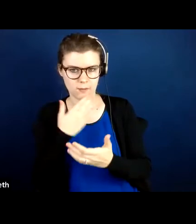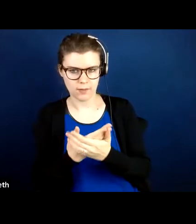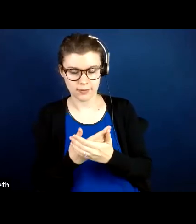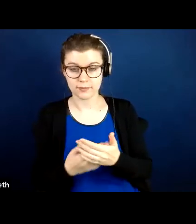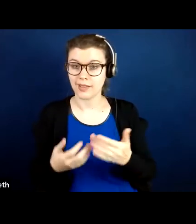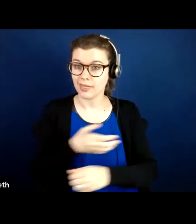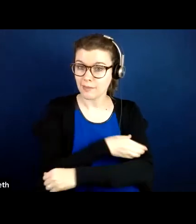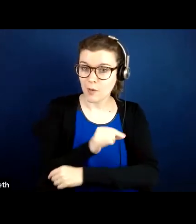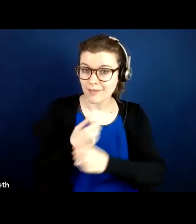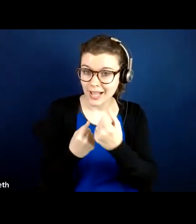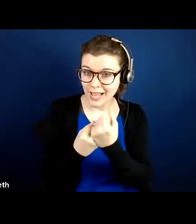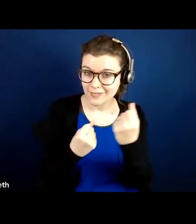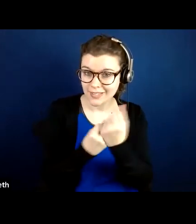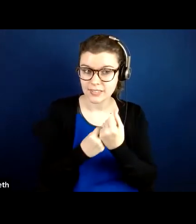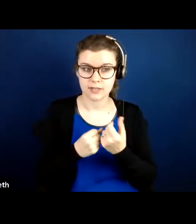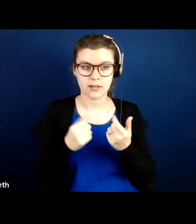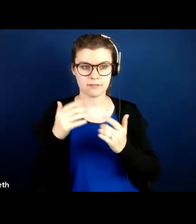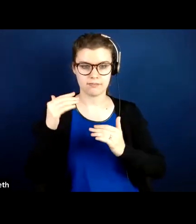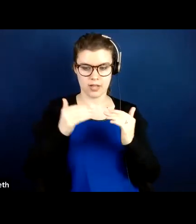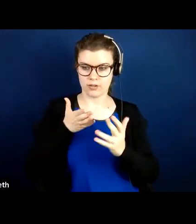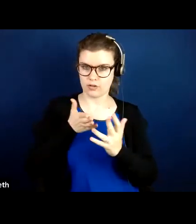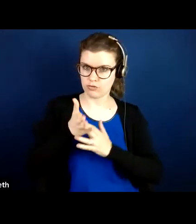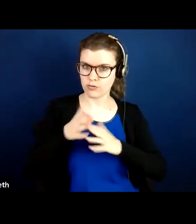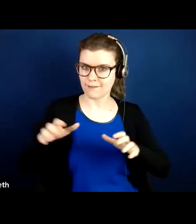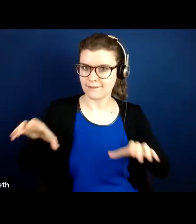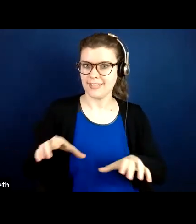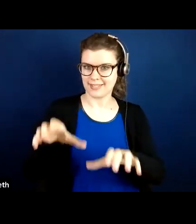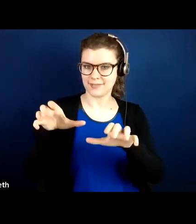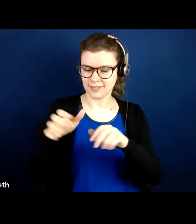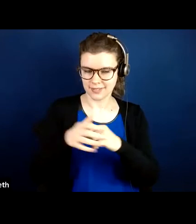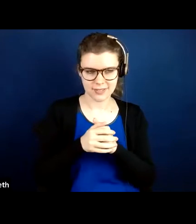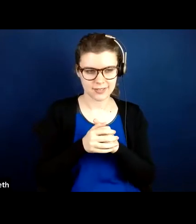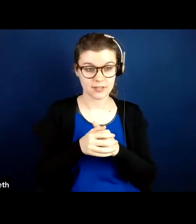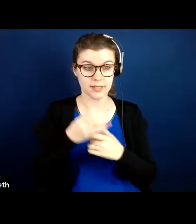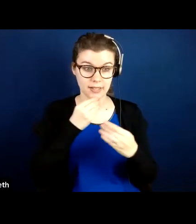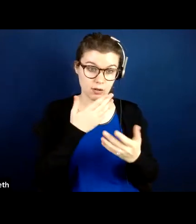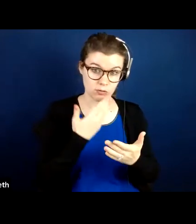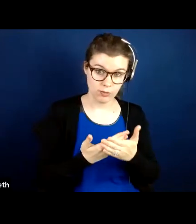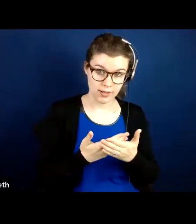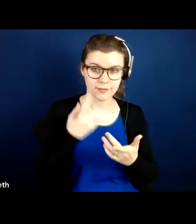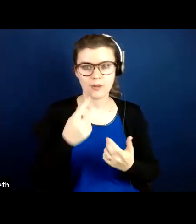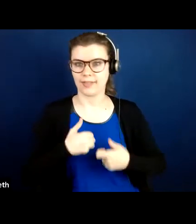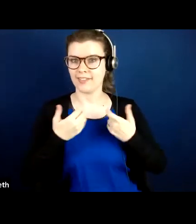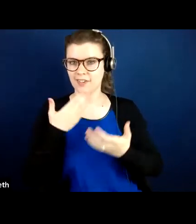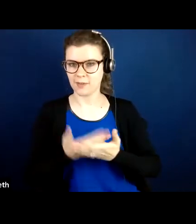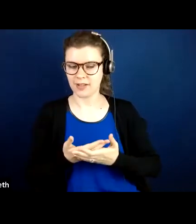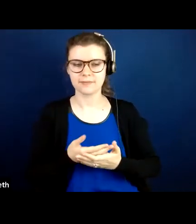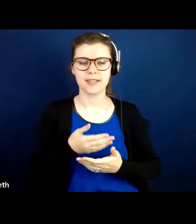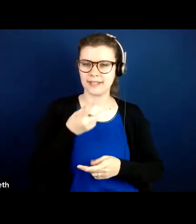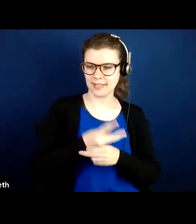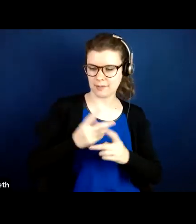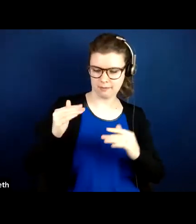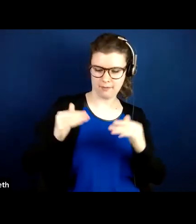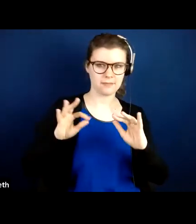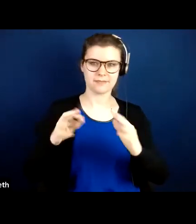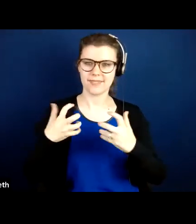balancing through physical activity, eating well to live well, and maintaining a healthy balance. So